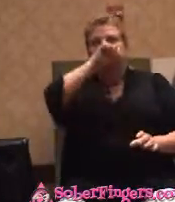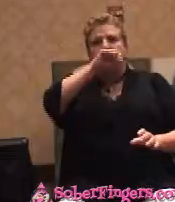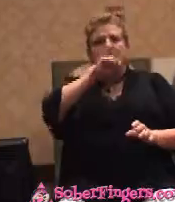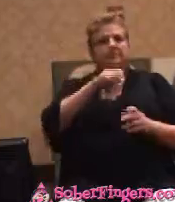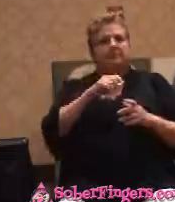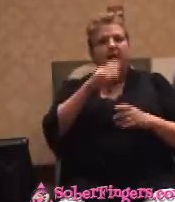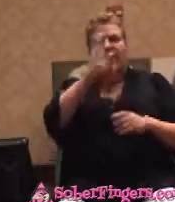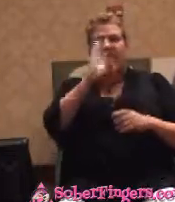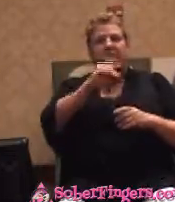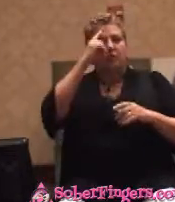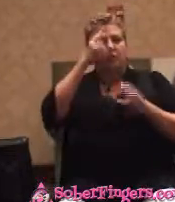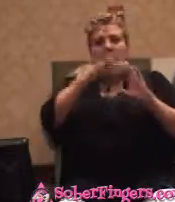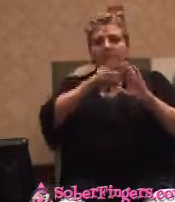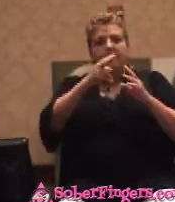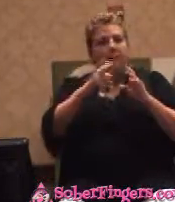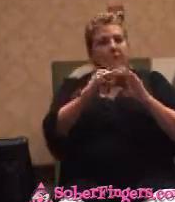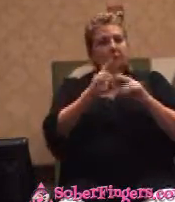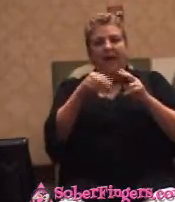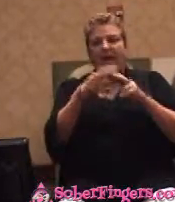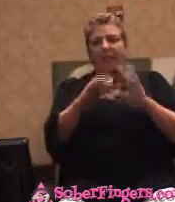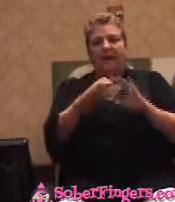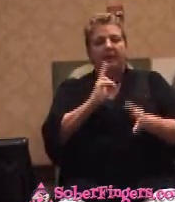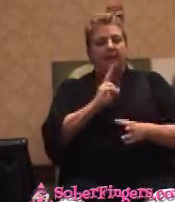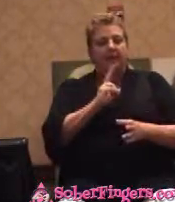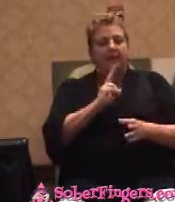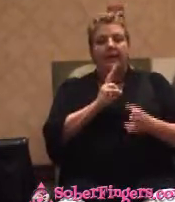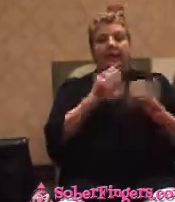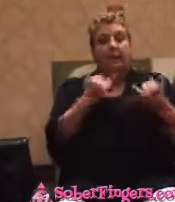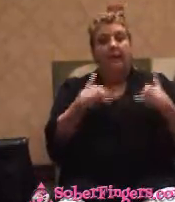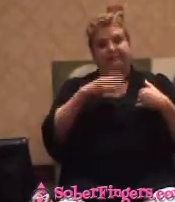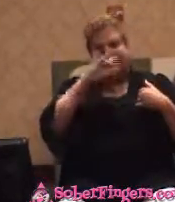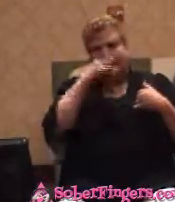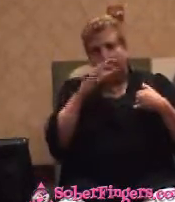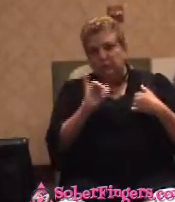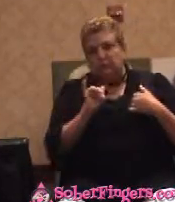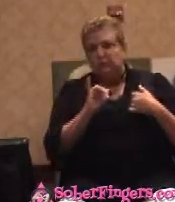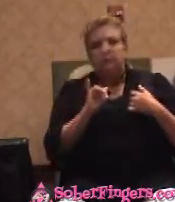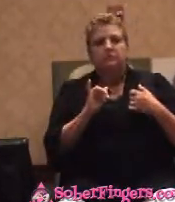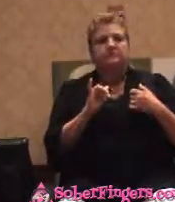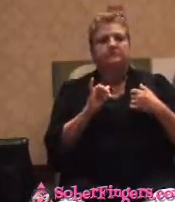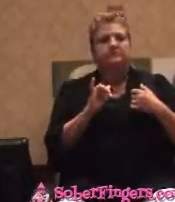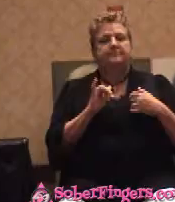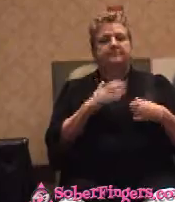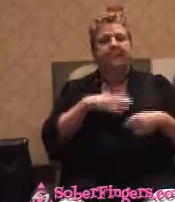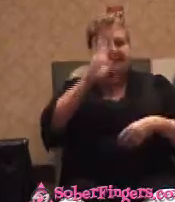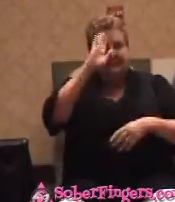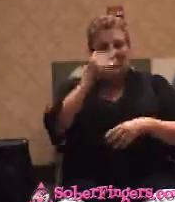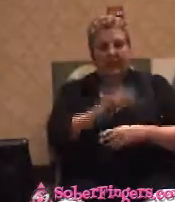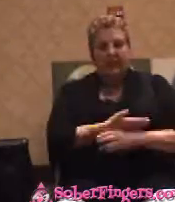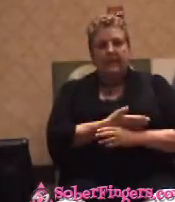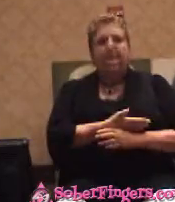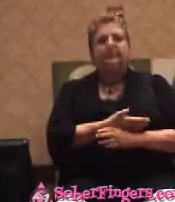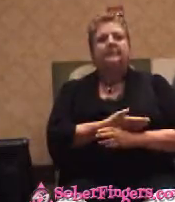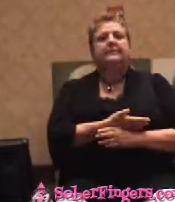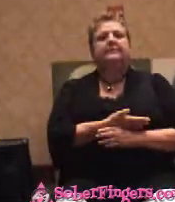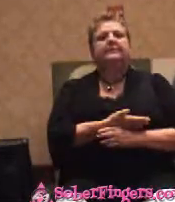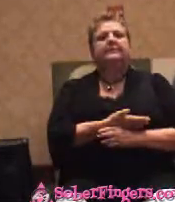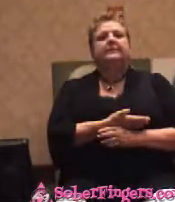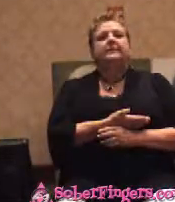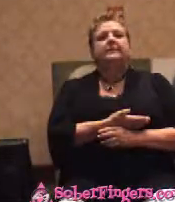about quitting. I had a wife and kid by that time. My son was born and I went to the